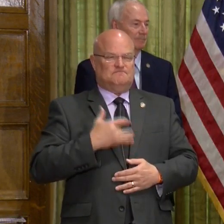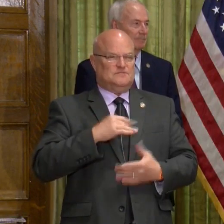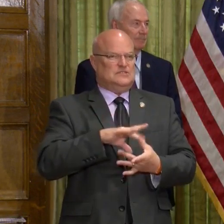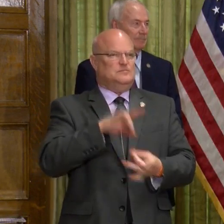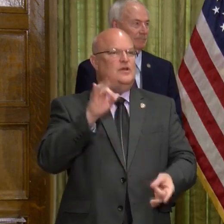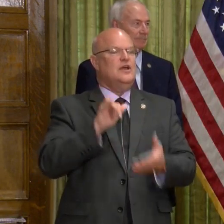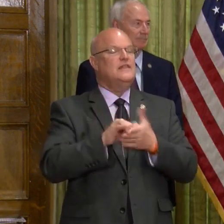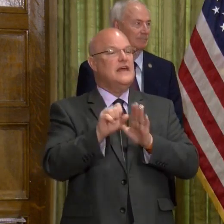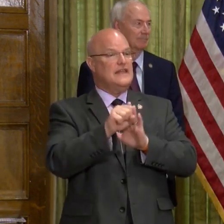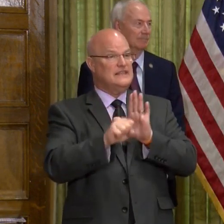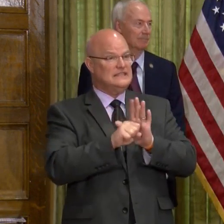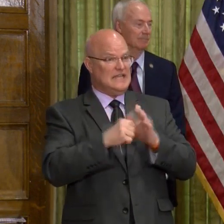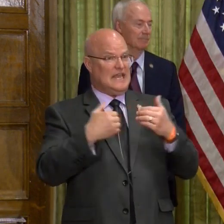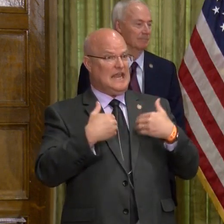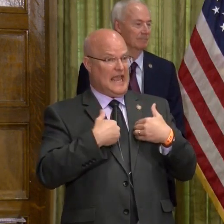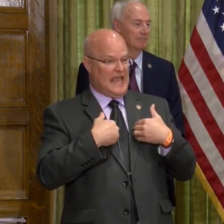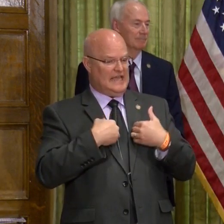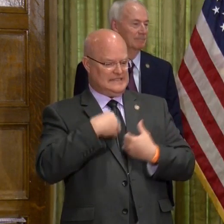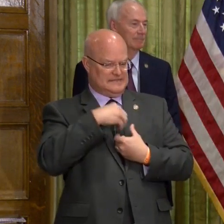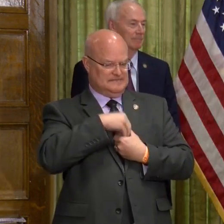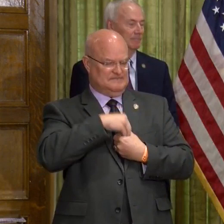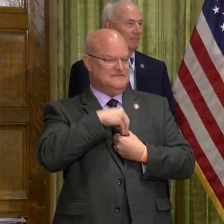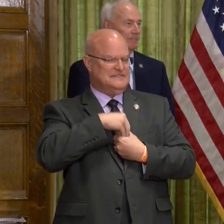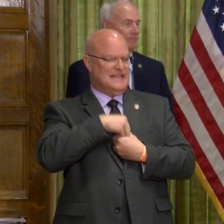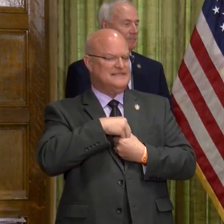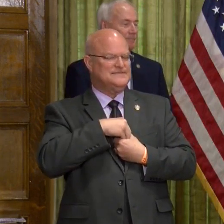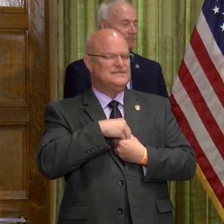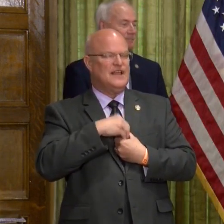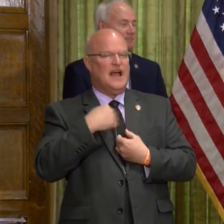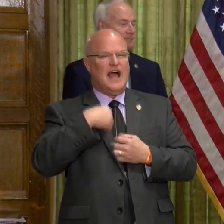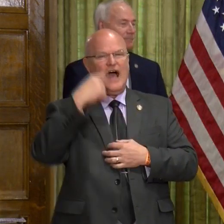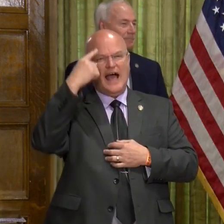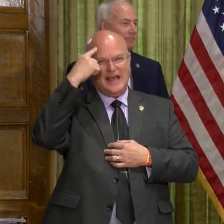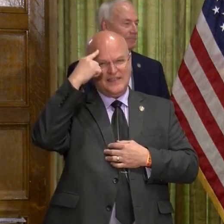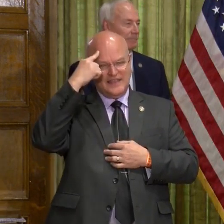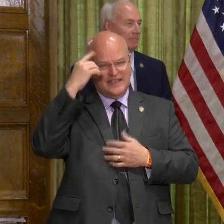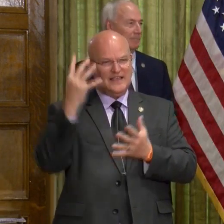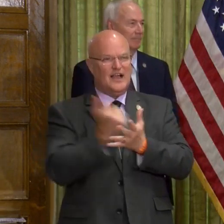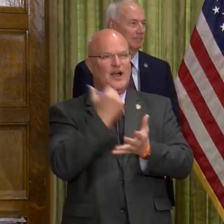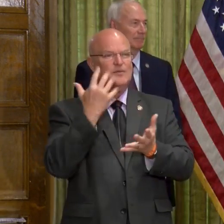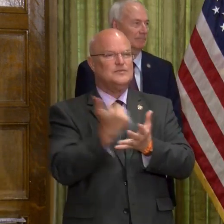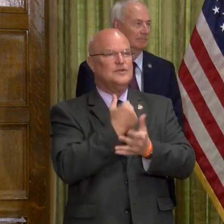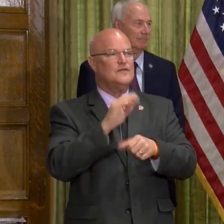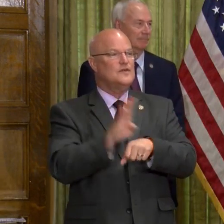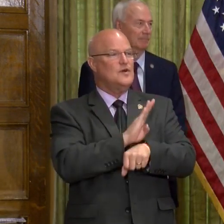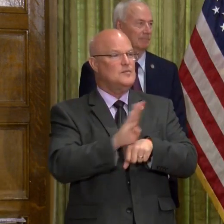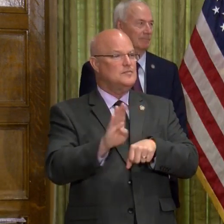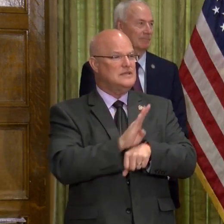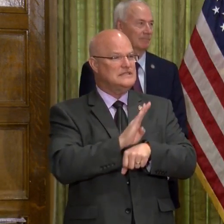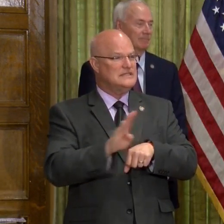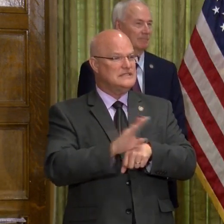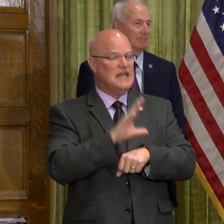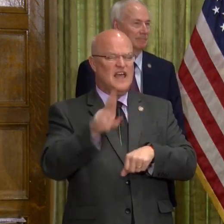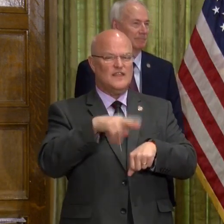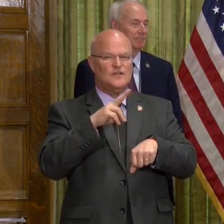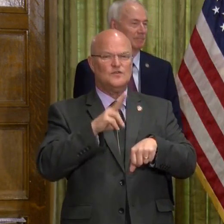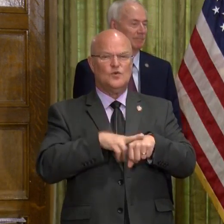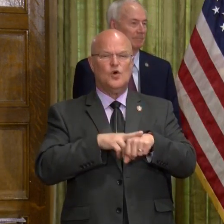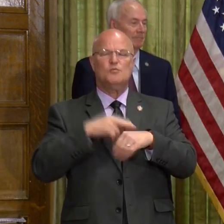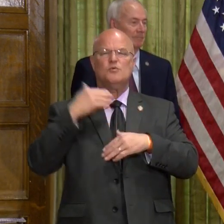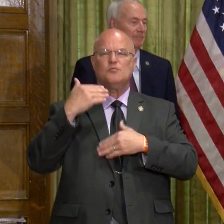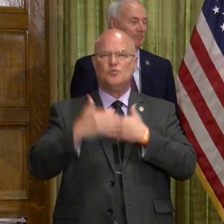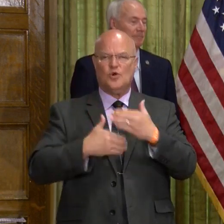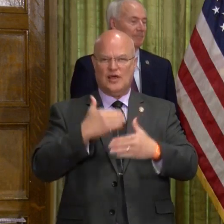that the state has in spades, in my view. And so I think there will be opportunity for businesses in the normalization